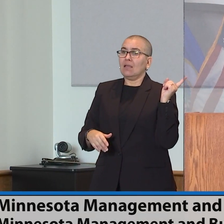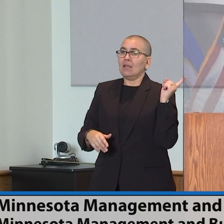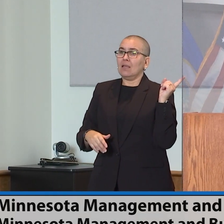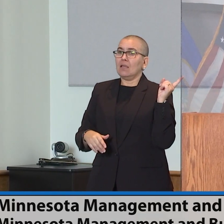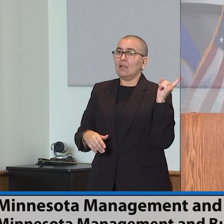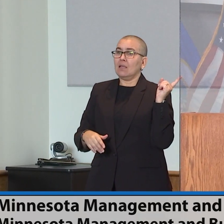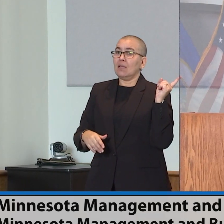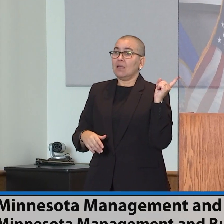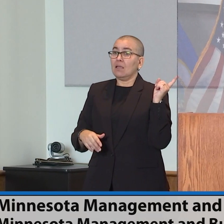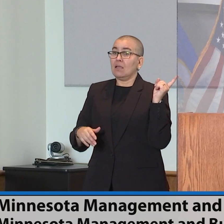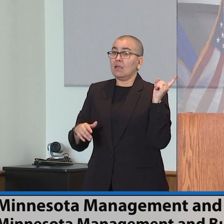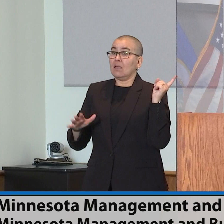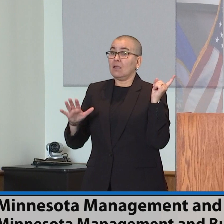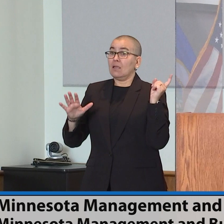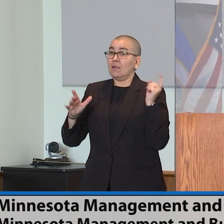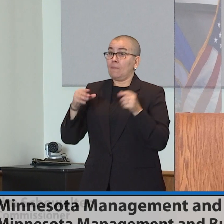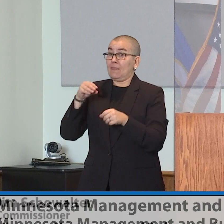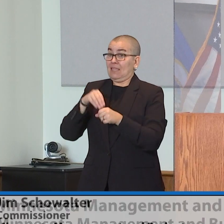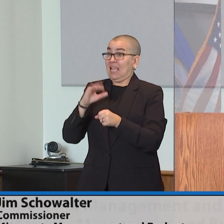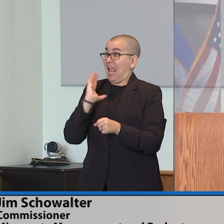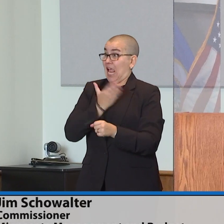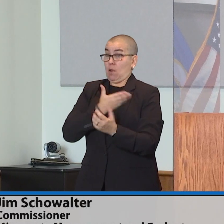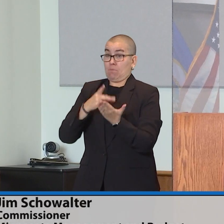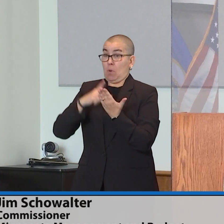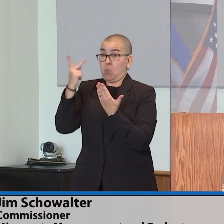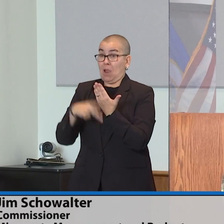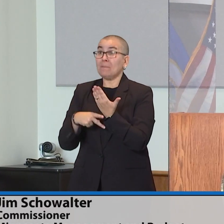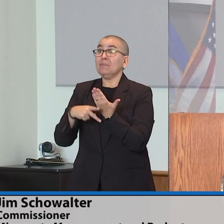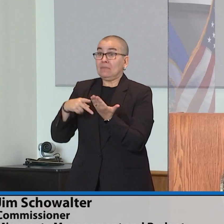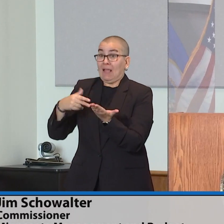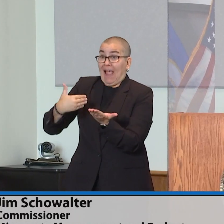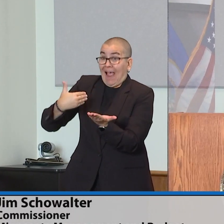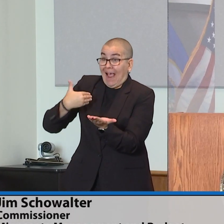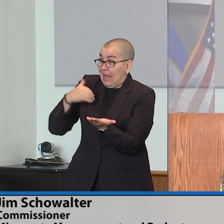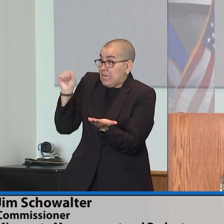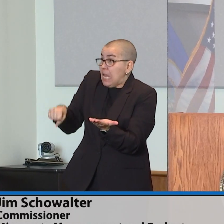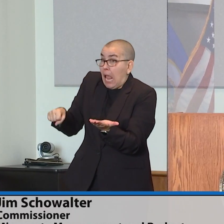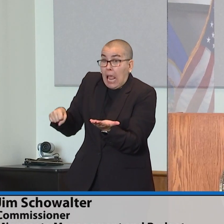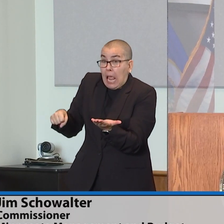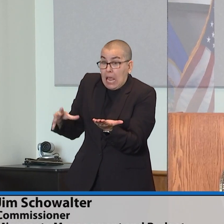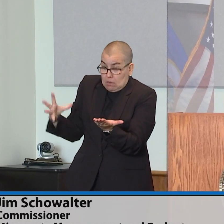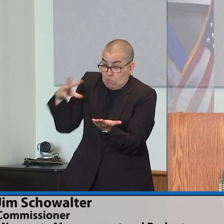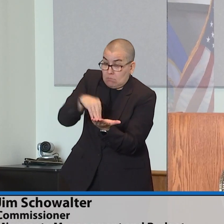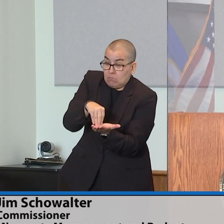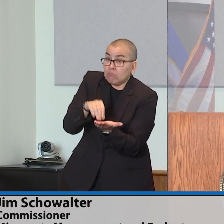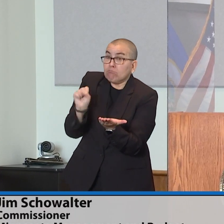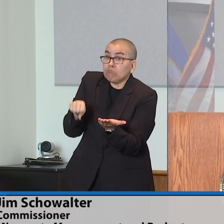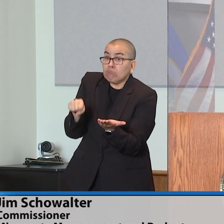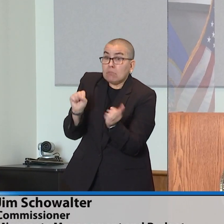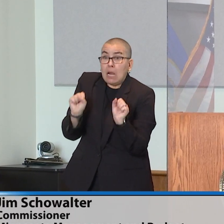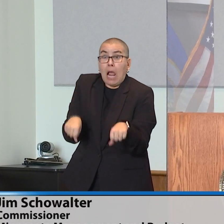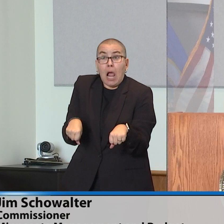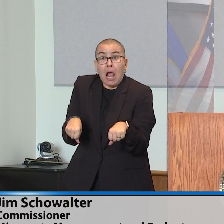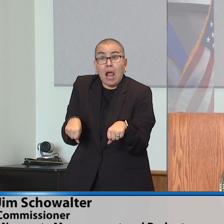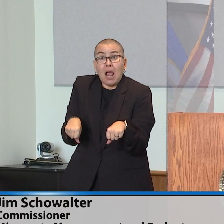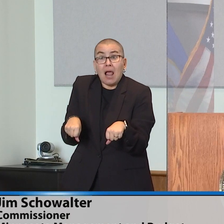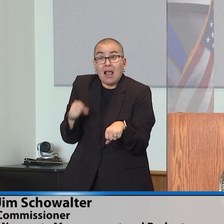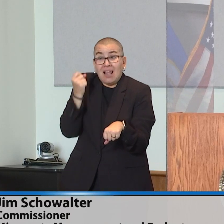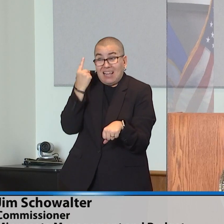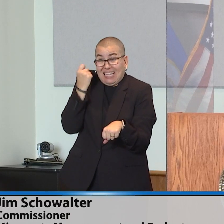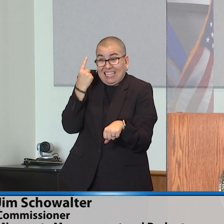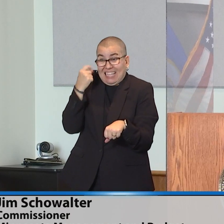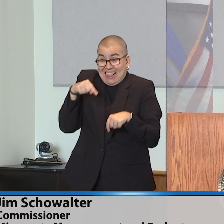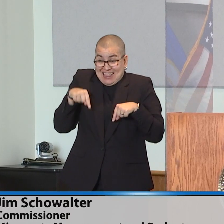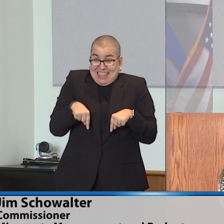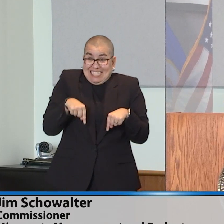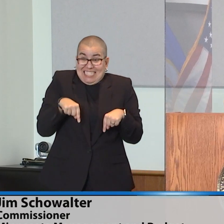literally into the program statutes and that's correct because ultimately there's a system. You know, this forecast as I mentioned at the beginning is taking current